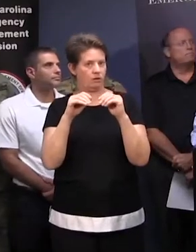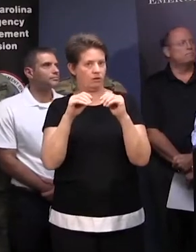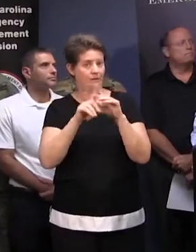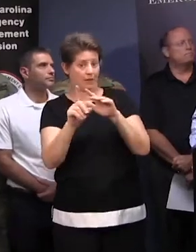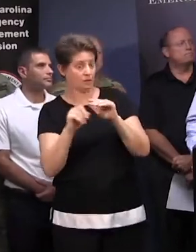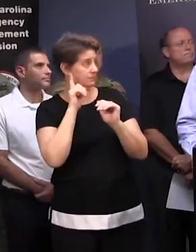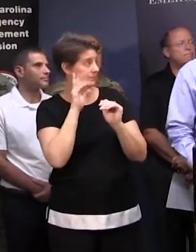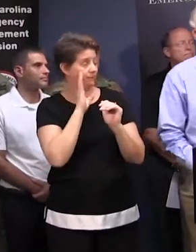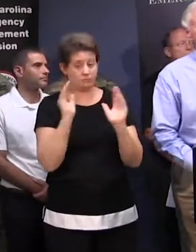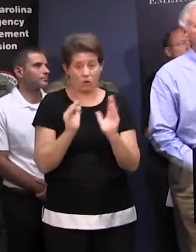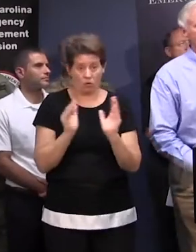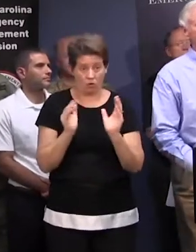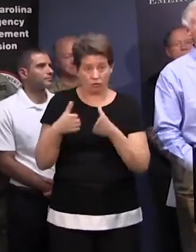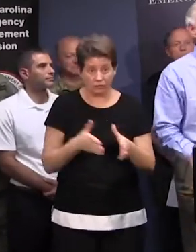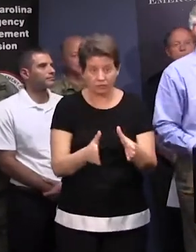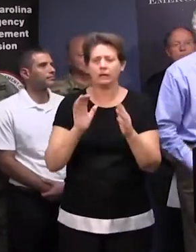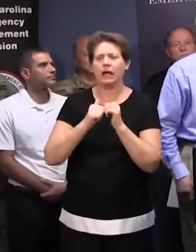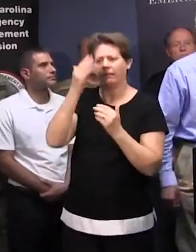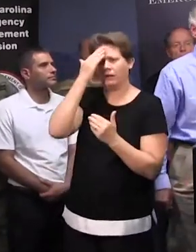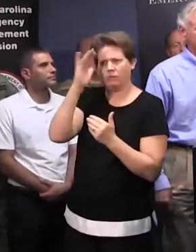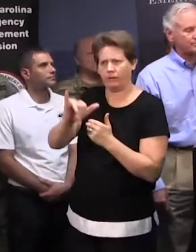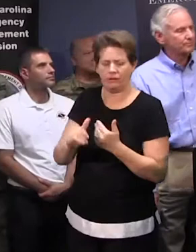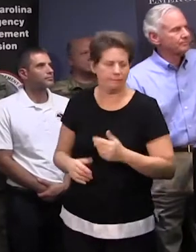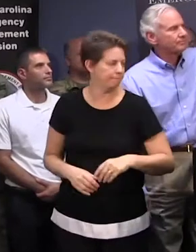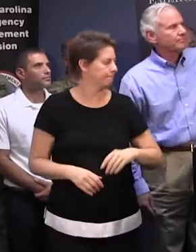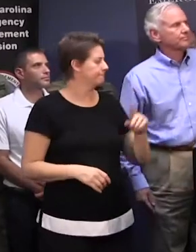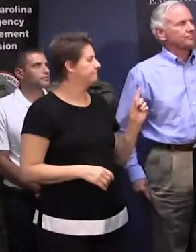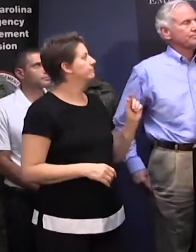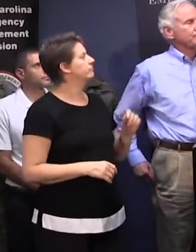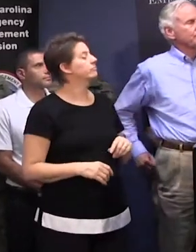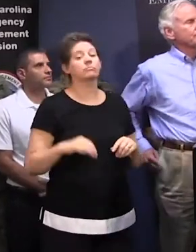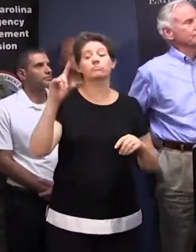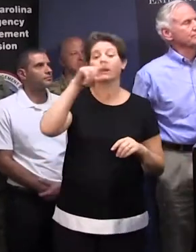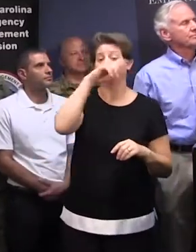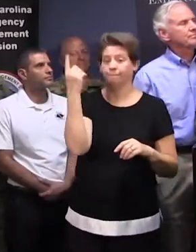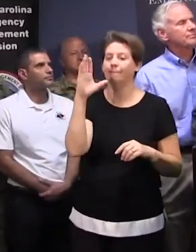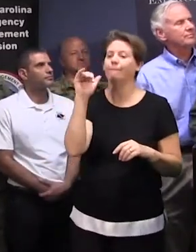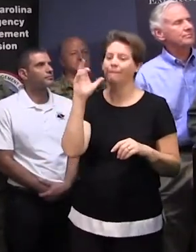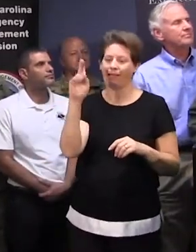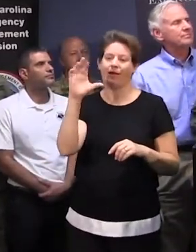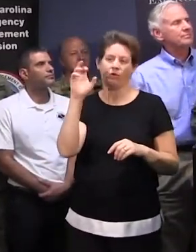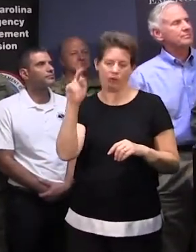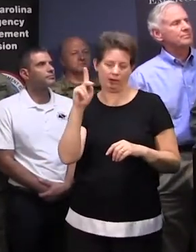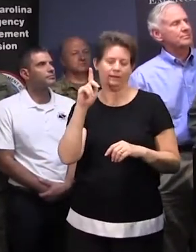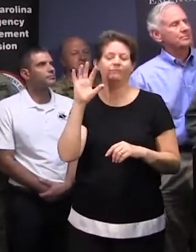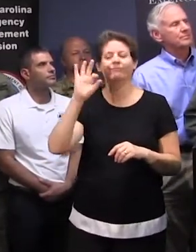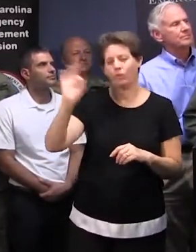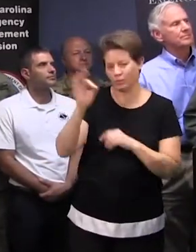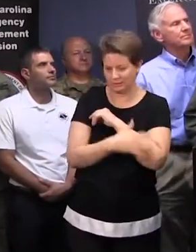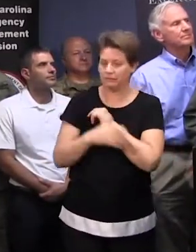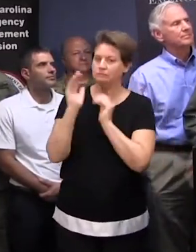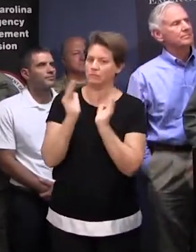rivers in South Carolina, and how do people find out about that? Go ahead. Yeah, so Black Creek is in Florence County. It's a smaller